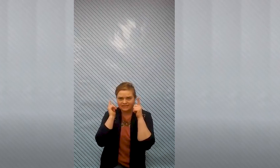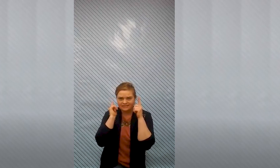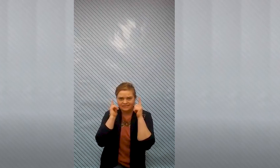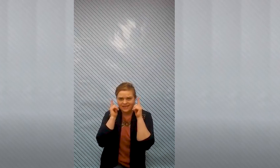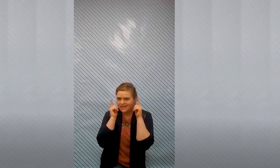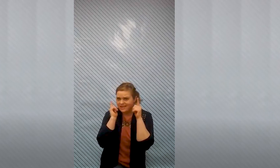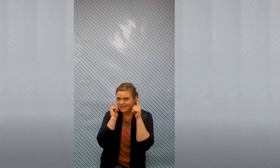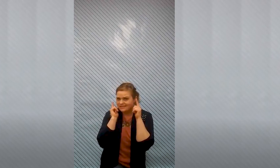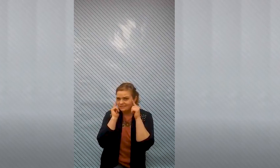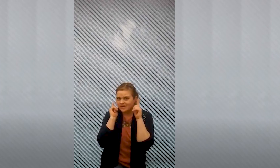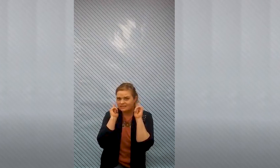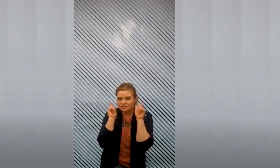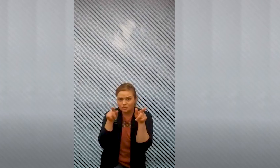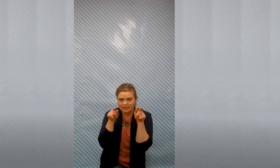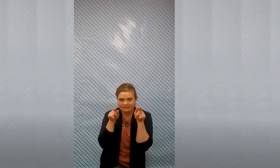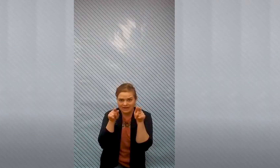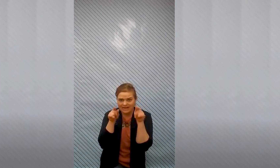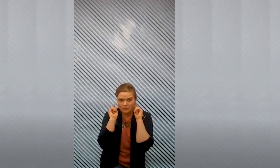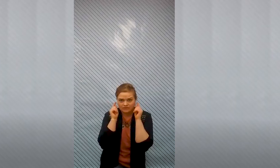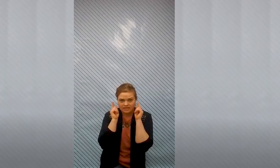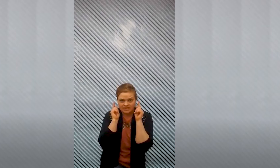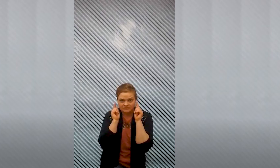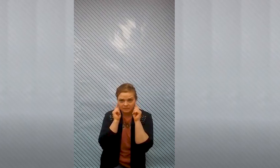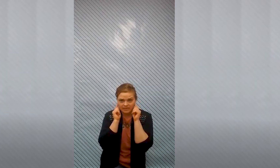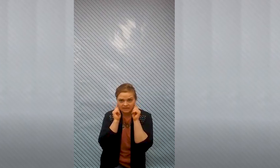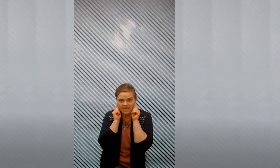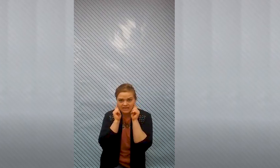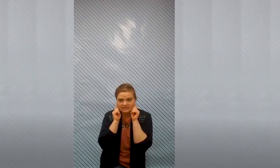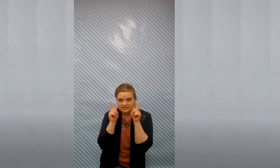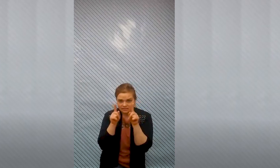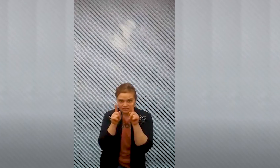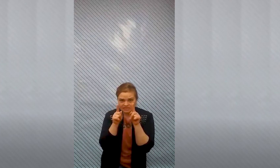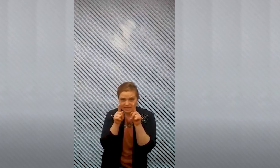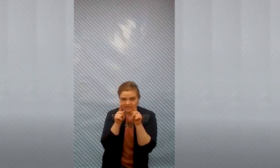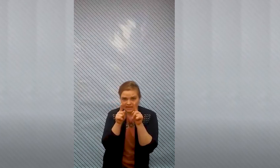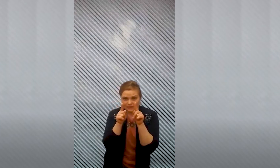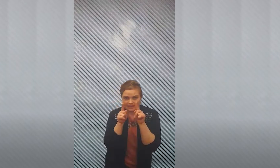and think we're not doing right now we're thinking for a minute okay just give me a second to get ready